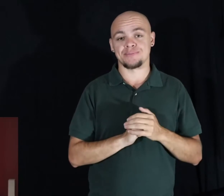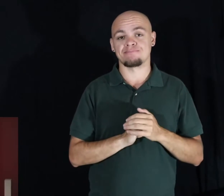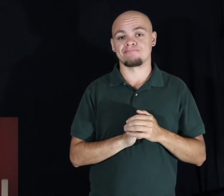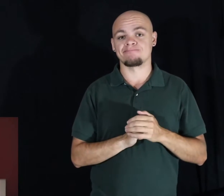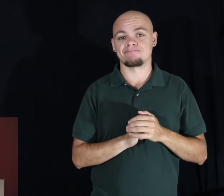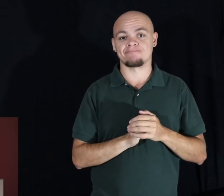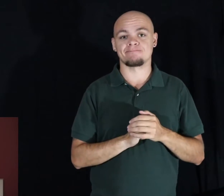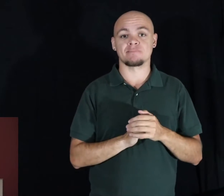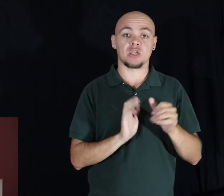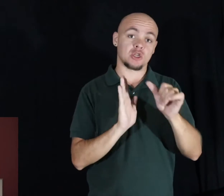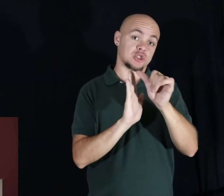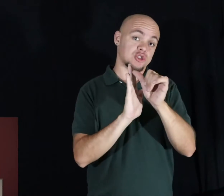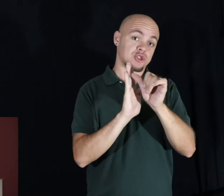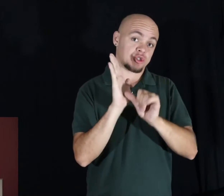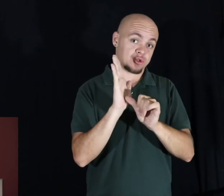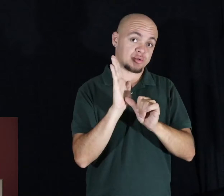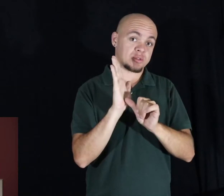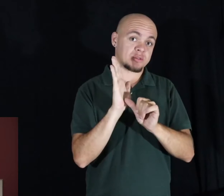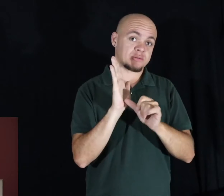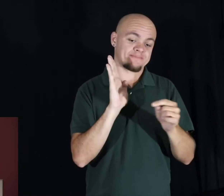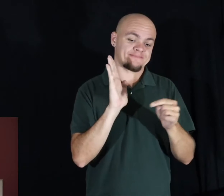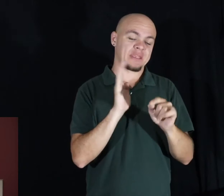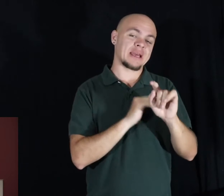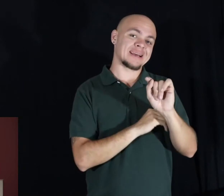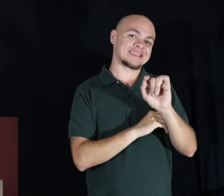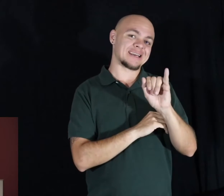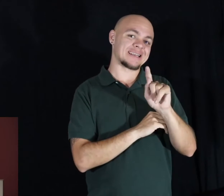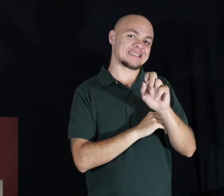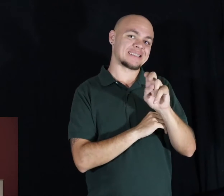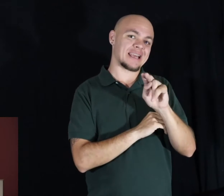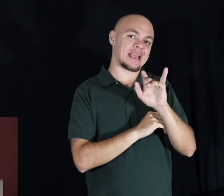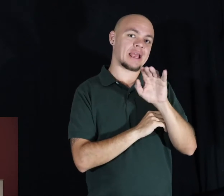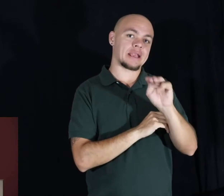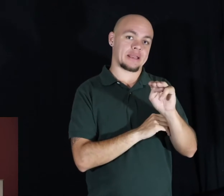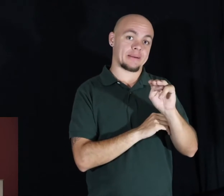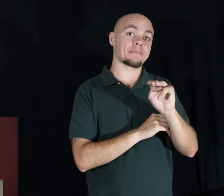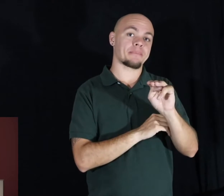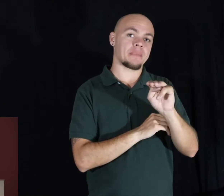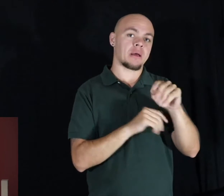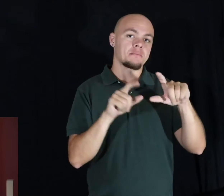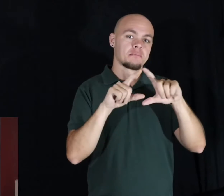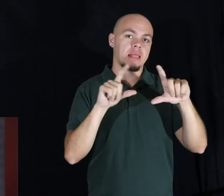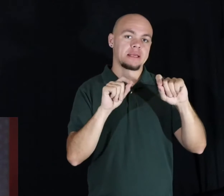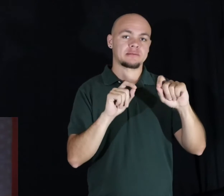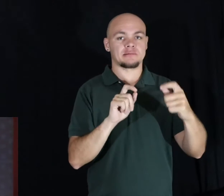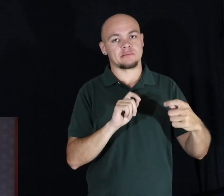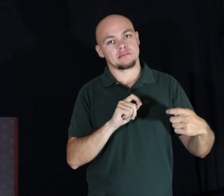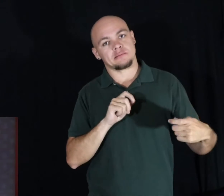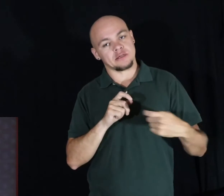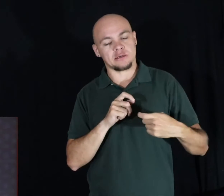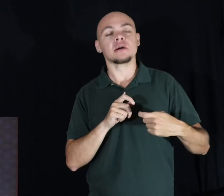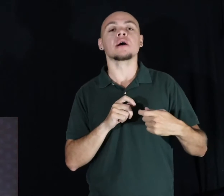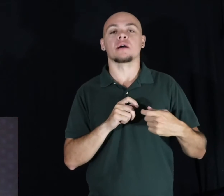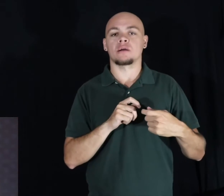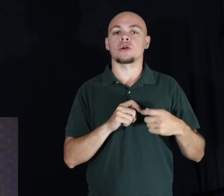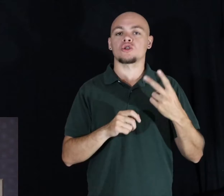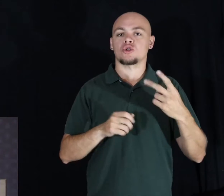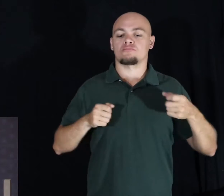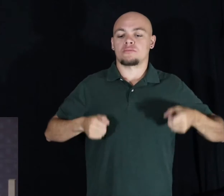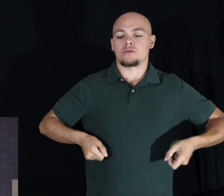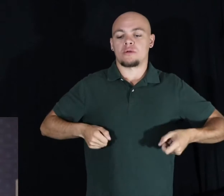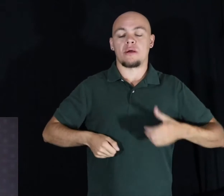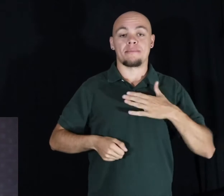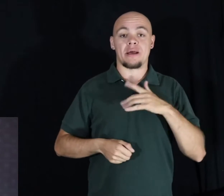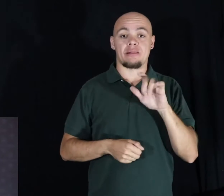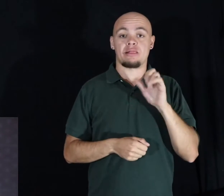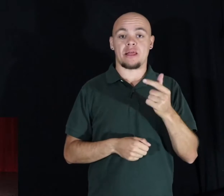After I had a surgery to attach a small titanium plate and a few screws onto my fibula, I was given two crutches and told not to put any weight on